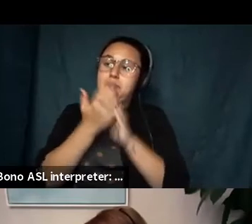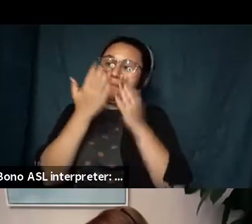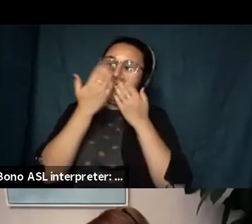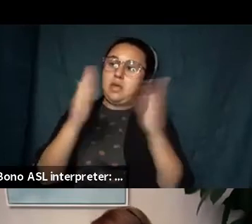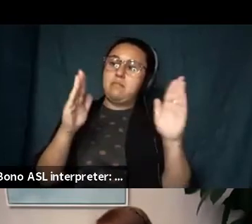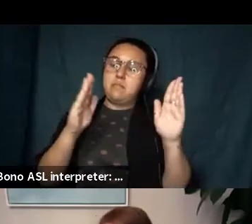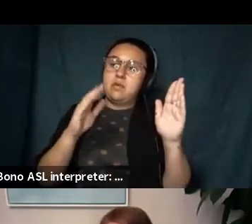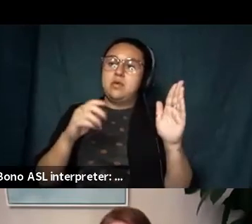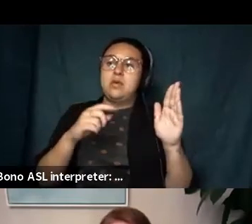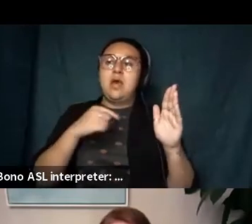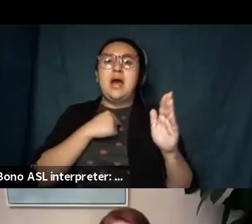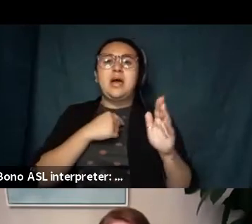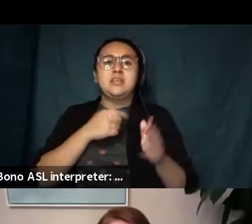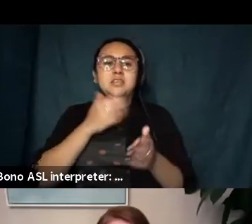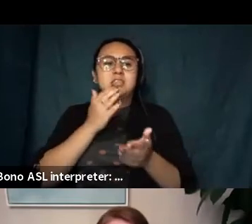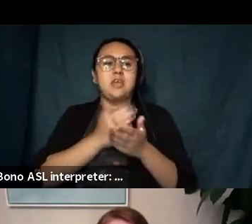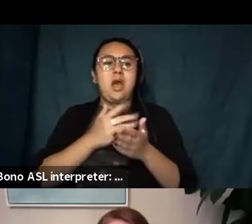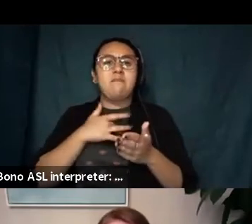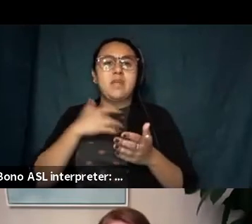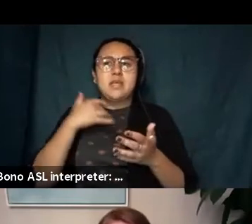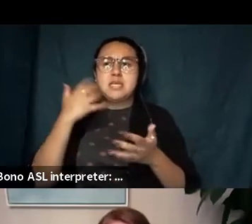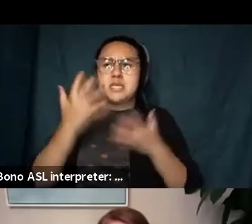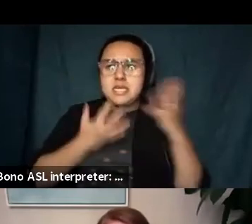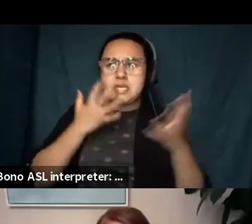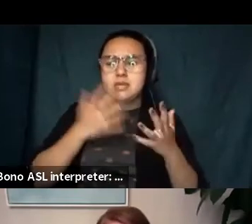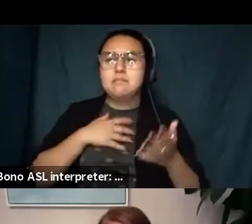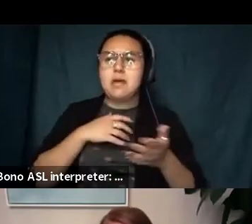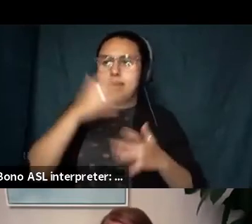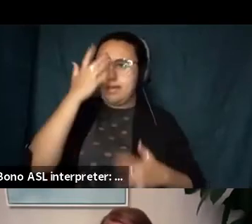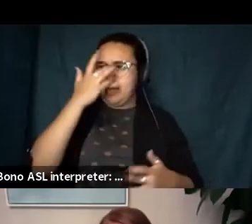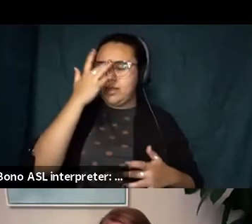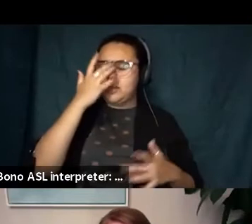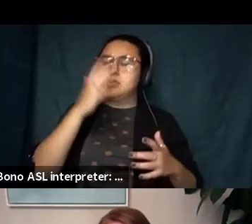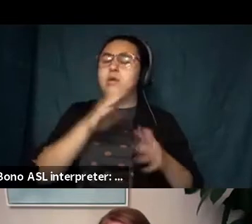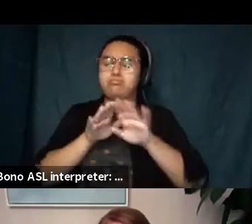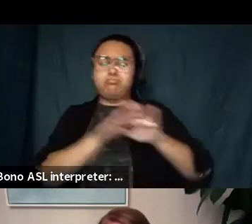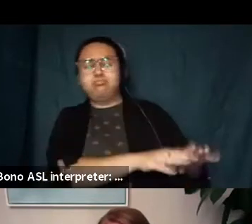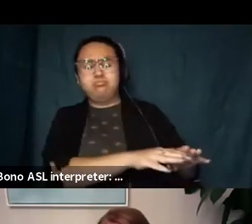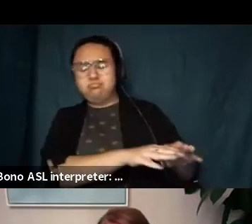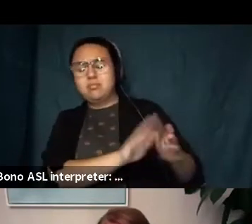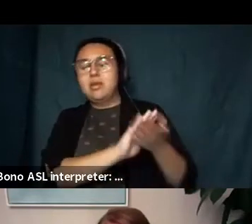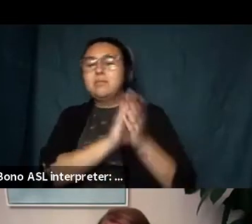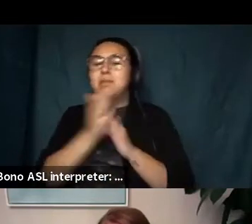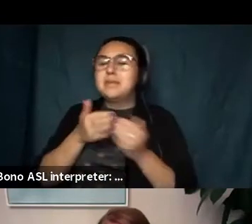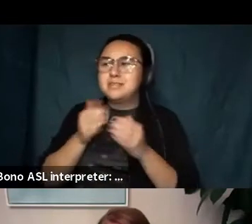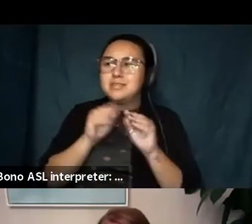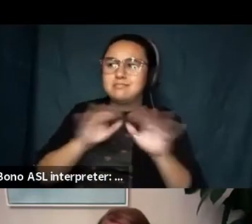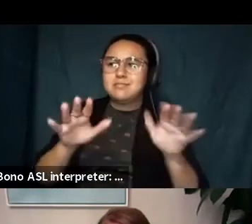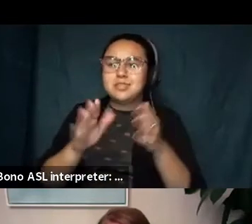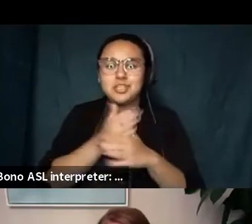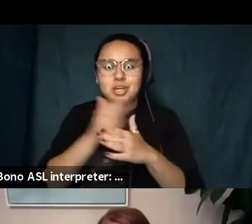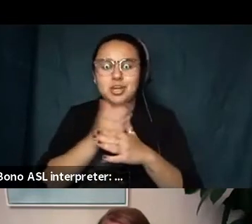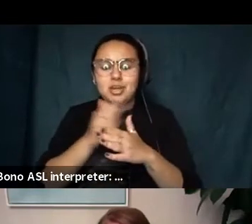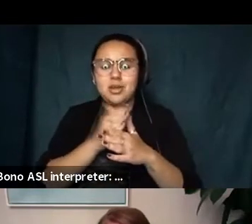about my illness um and then it was easier to share but that early work had to happen for me like very